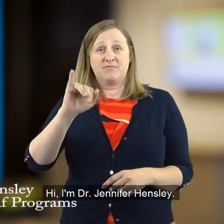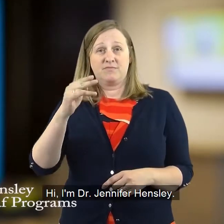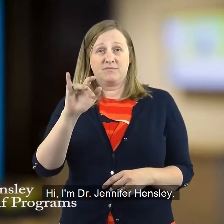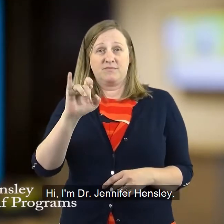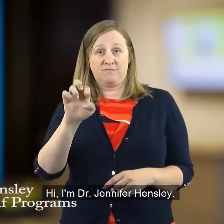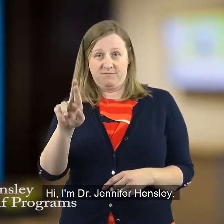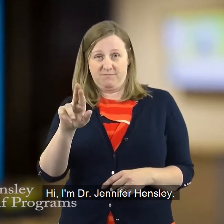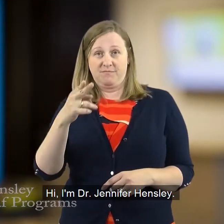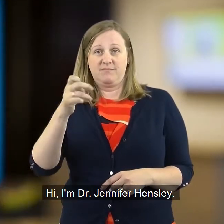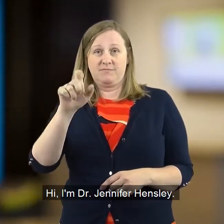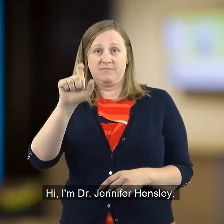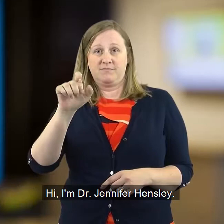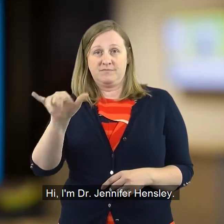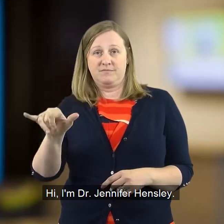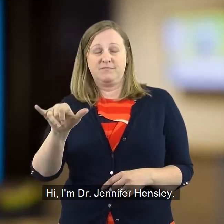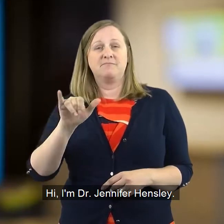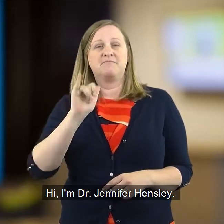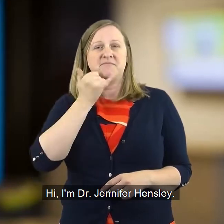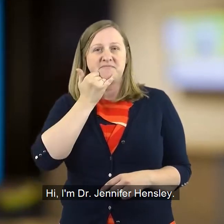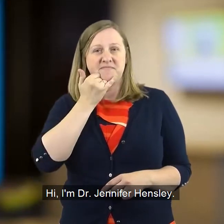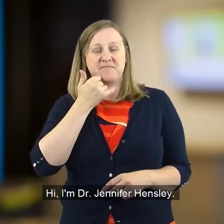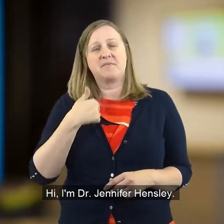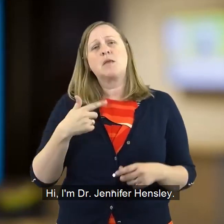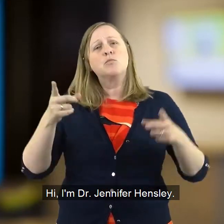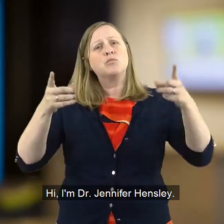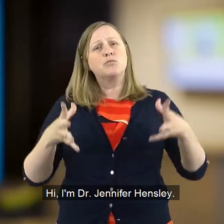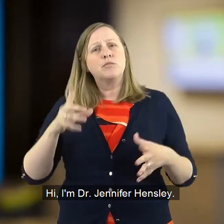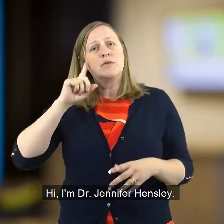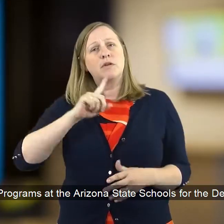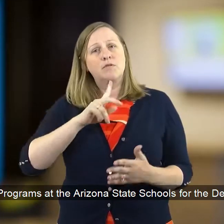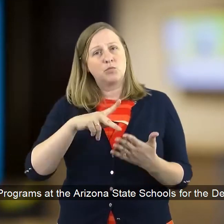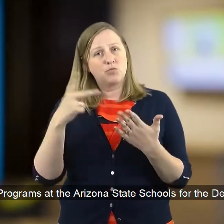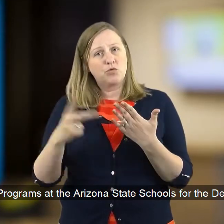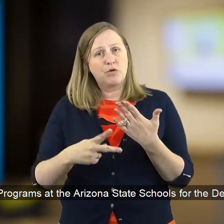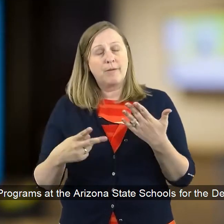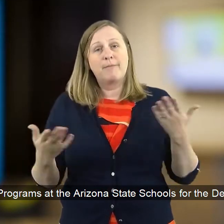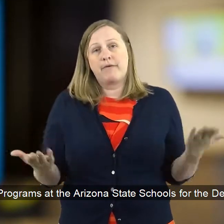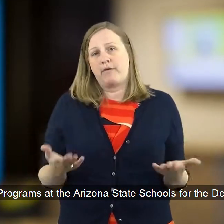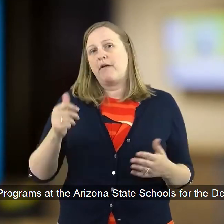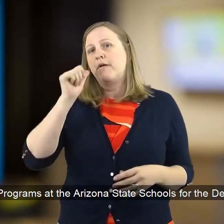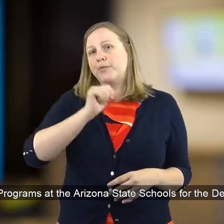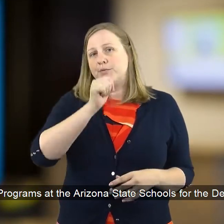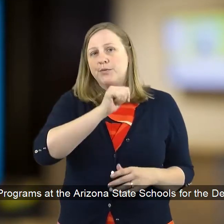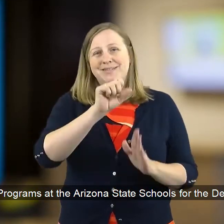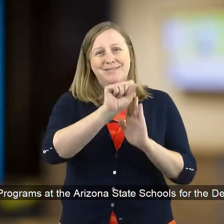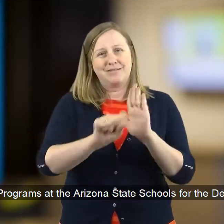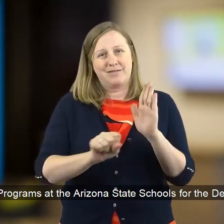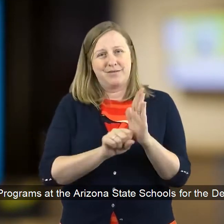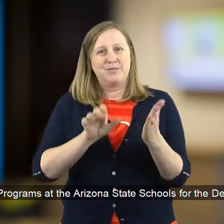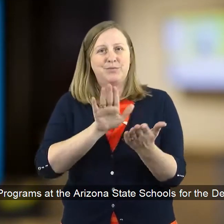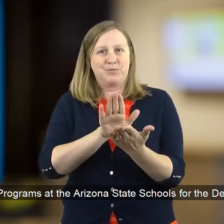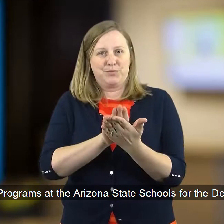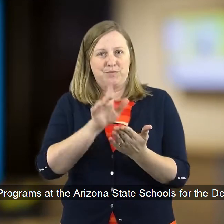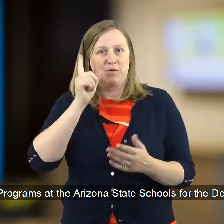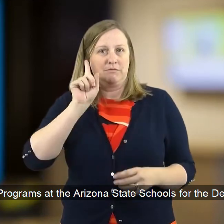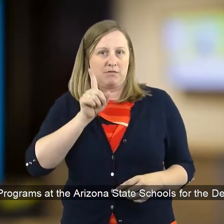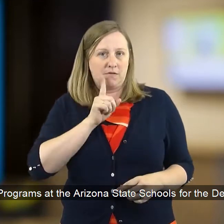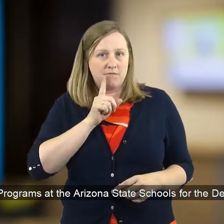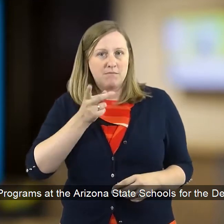Hi, I'm Dr. Jennifer Hensley, Director of Deaf Programs at the Arizona State Schools for the